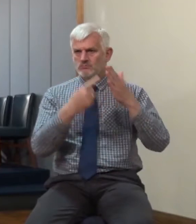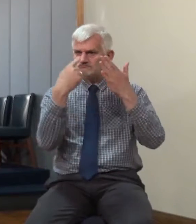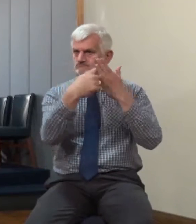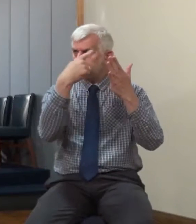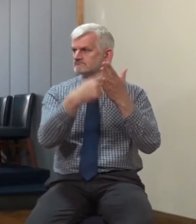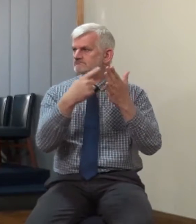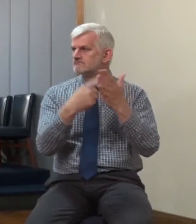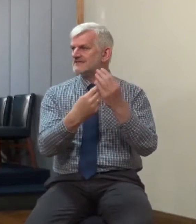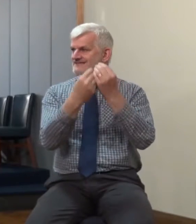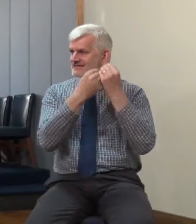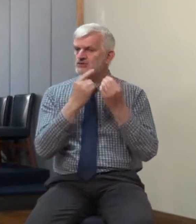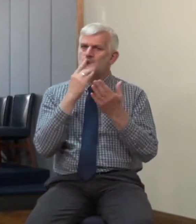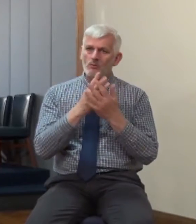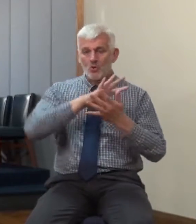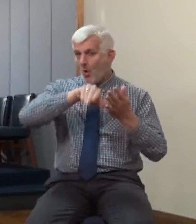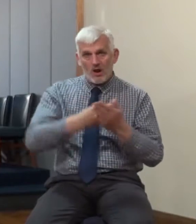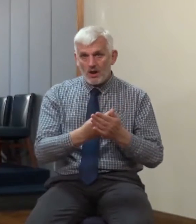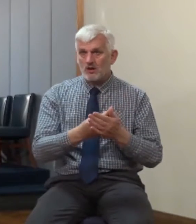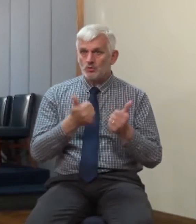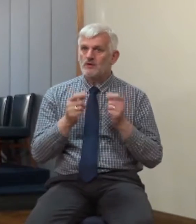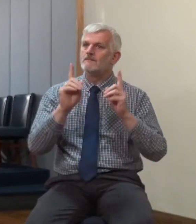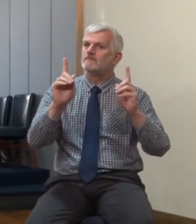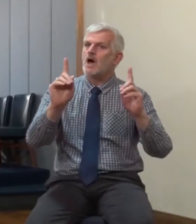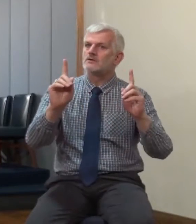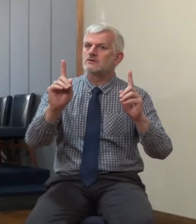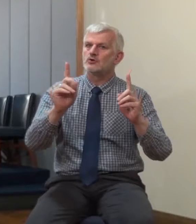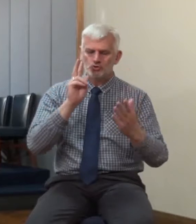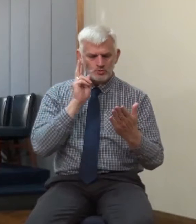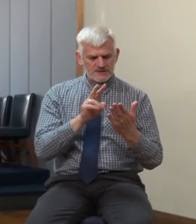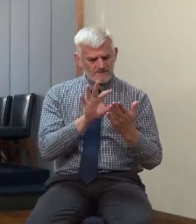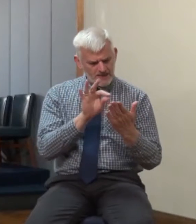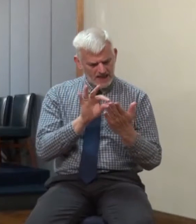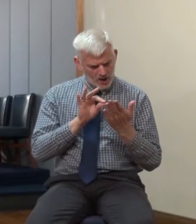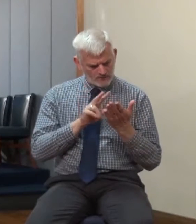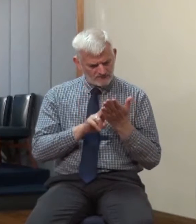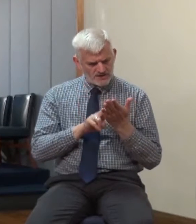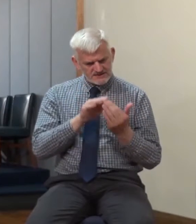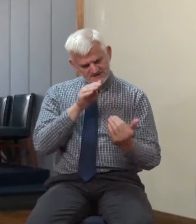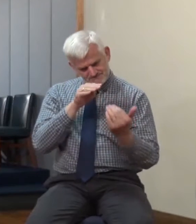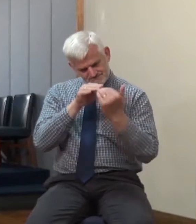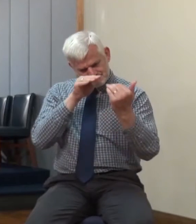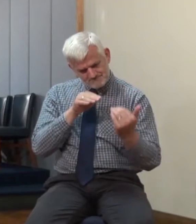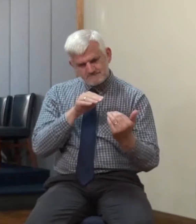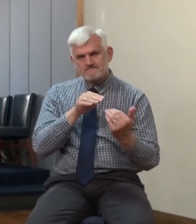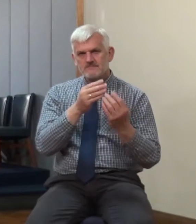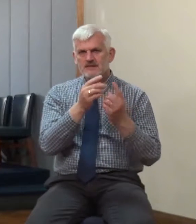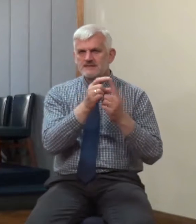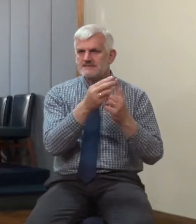vital promises. But once you note those passages that are specifically to them, and not to the